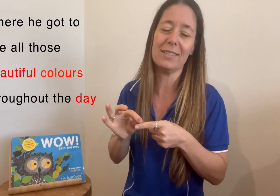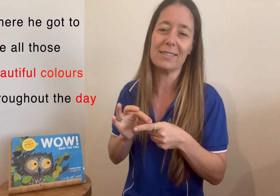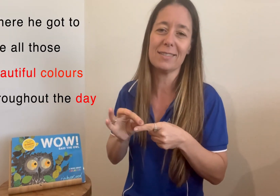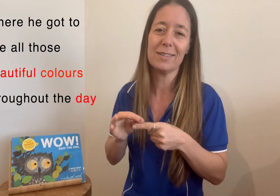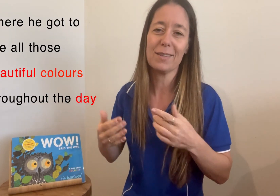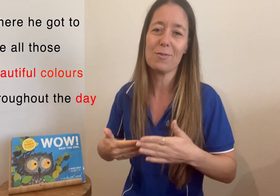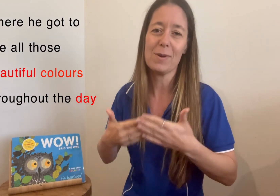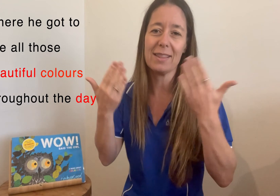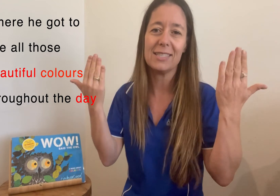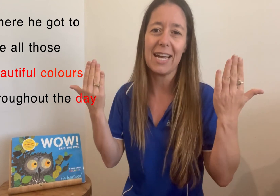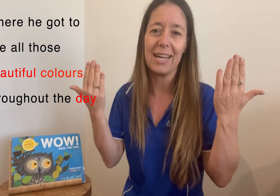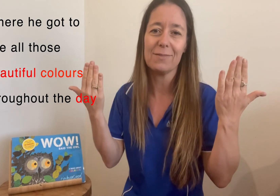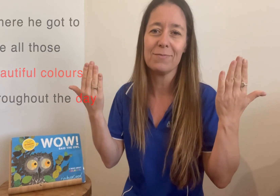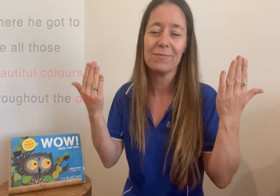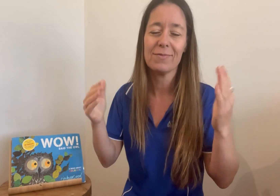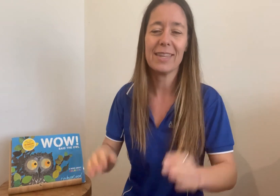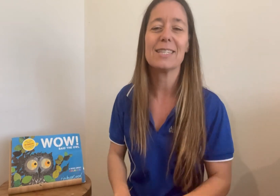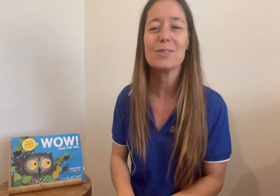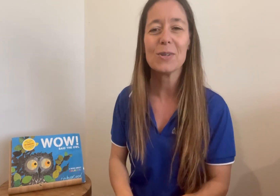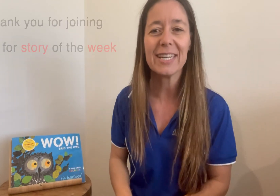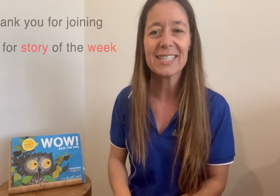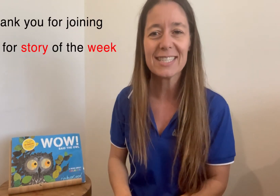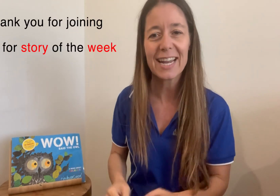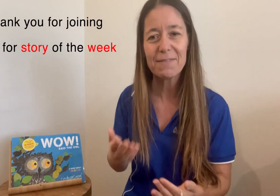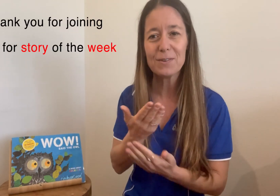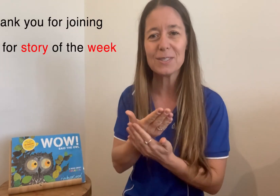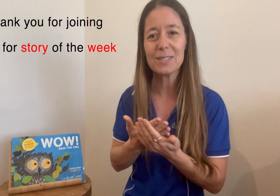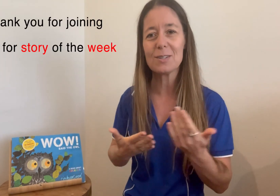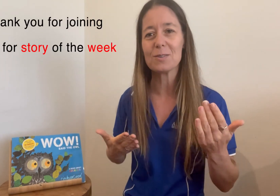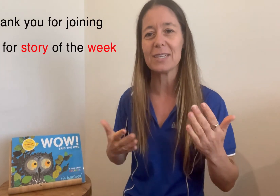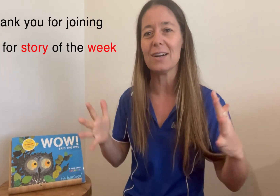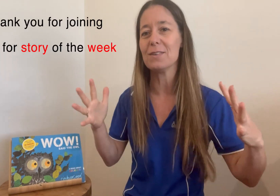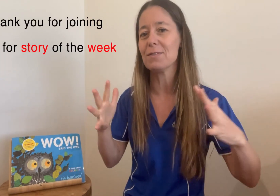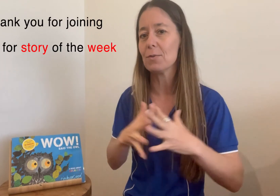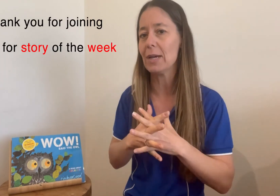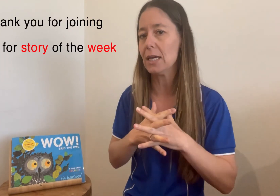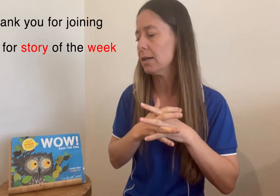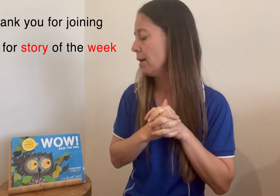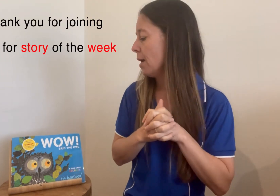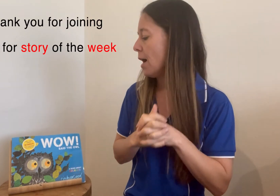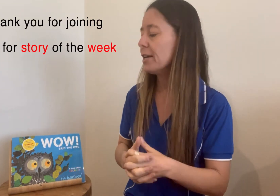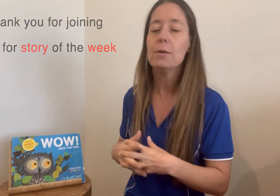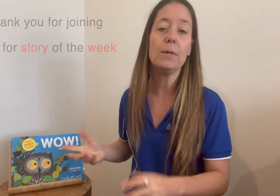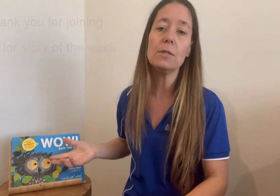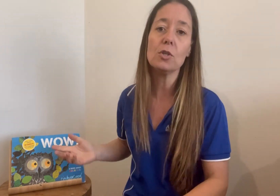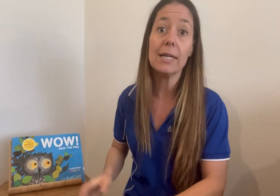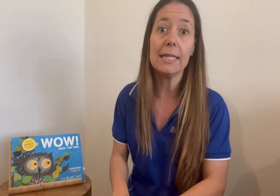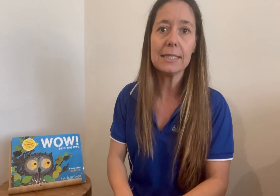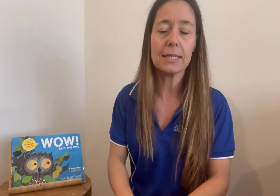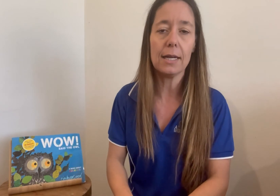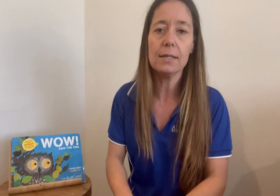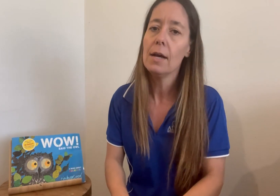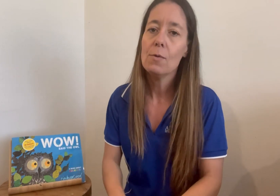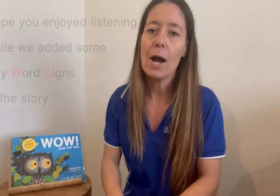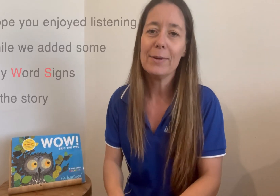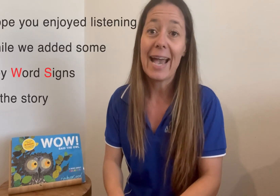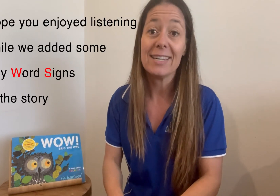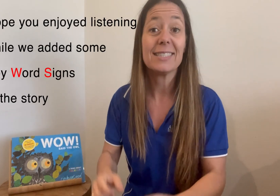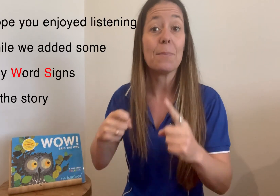throughout the day. Thanks for joining us today for Story of the Week. I hope you enjoyed listening while we added some